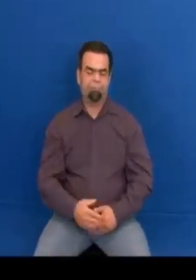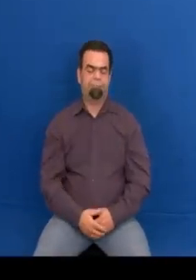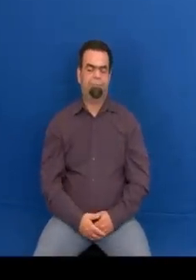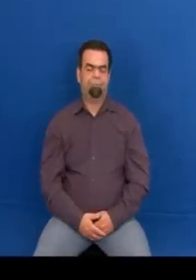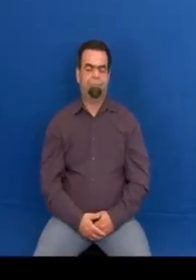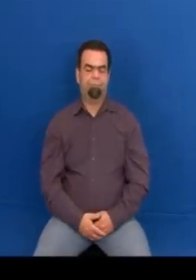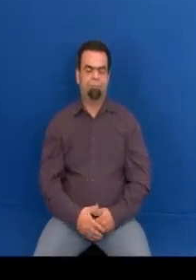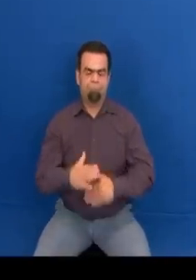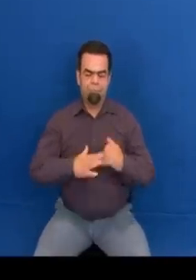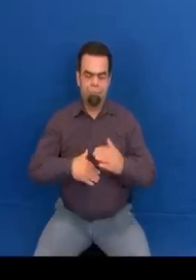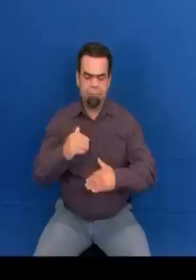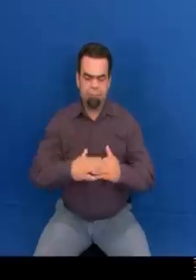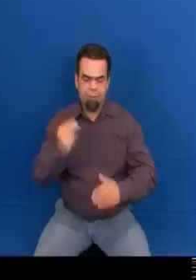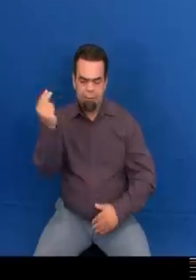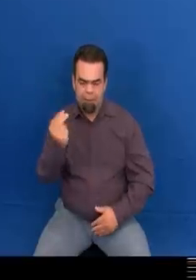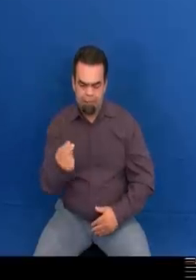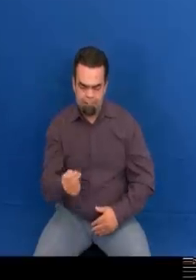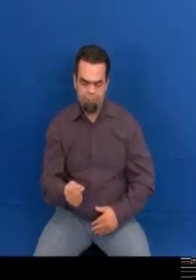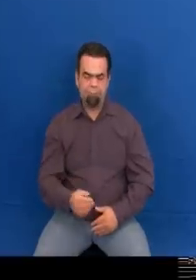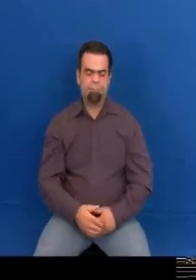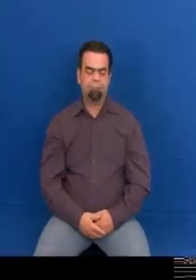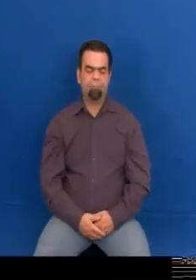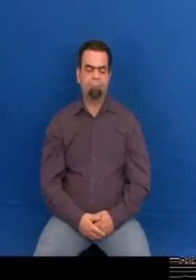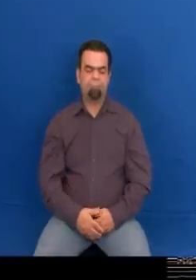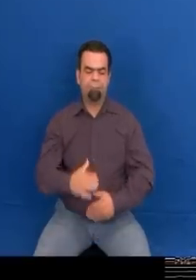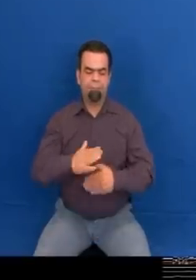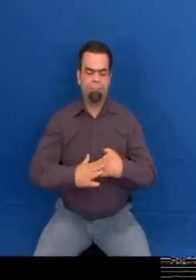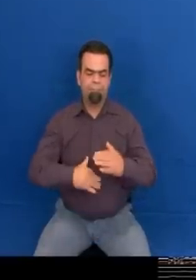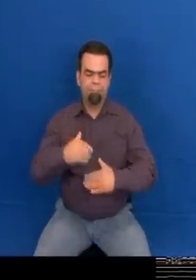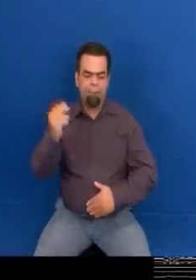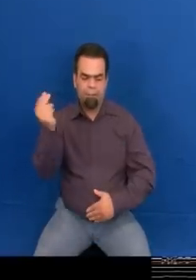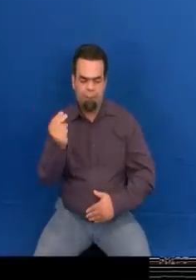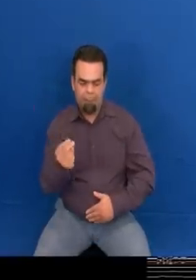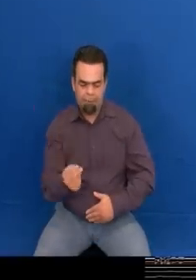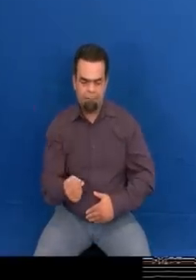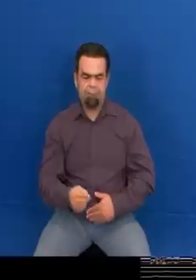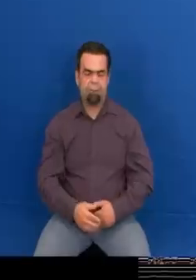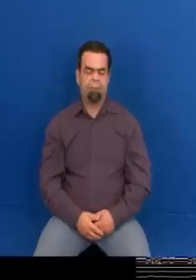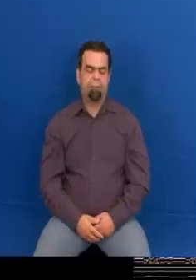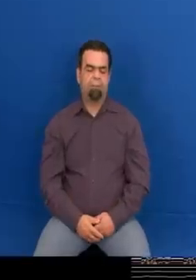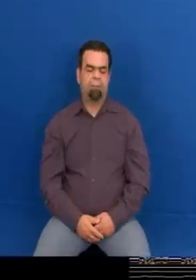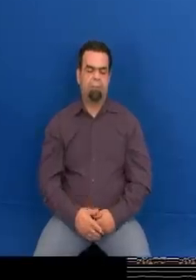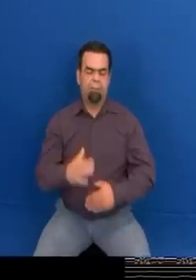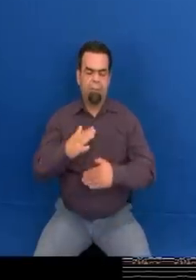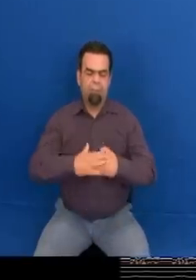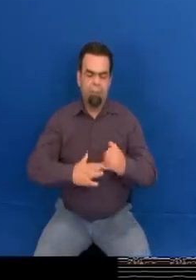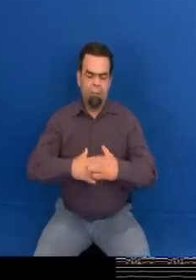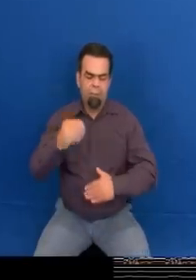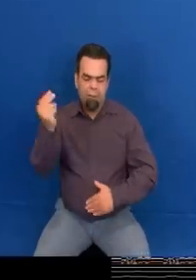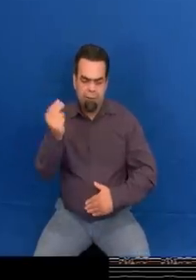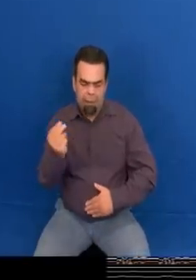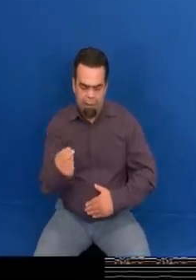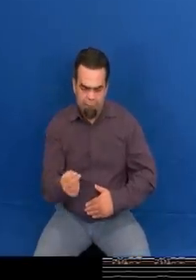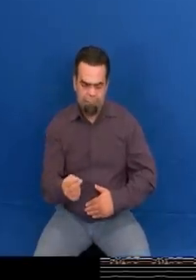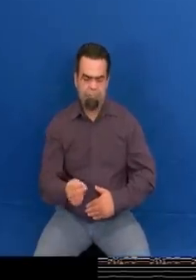encode absolute and relative hand motion such as hands move together, apart or in synchronisation. Location